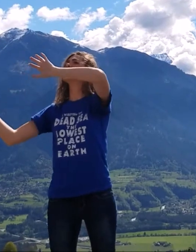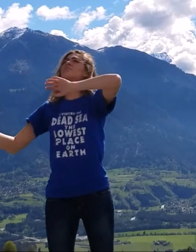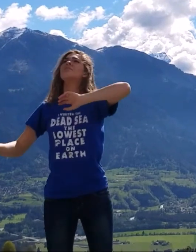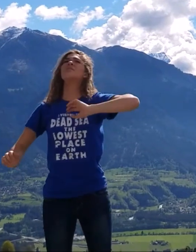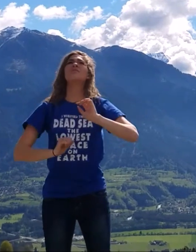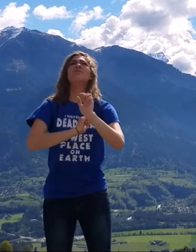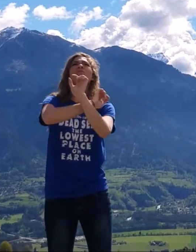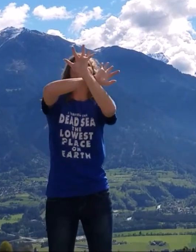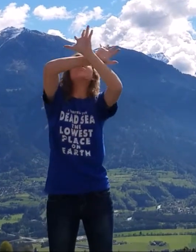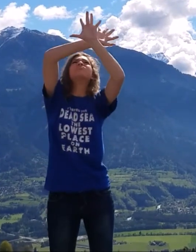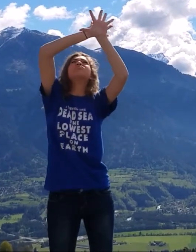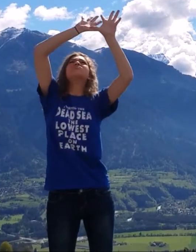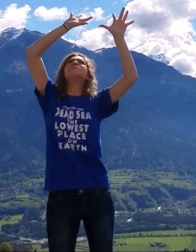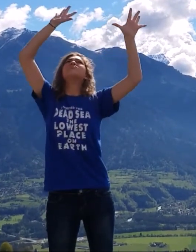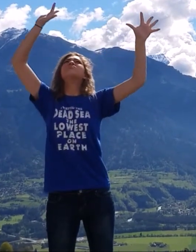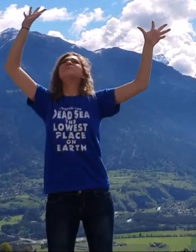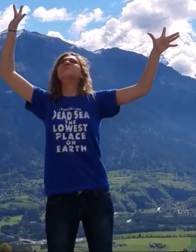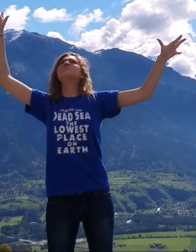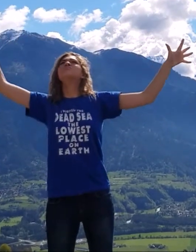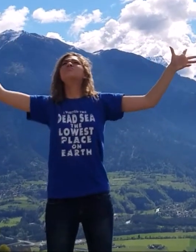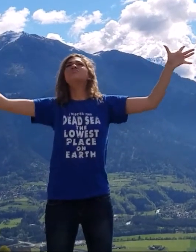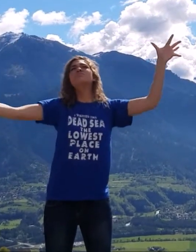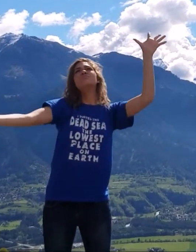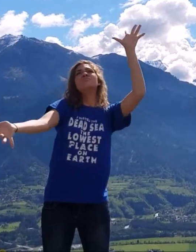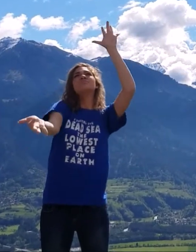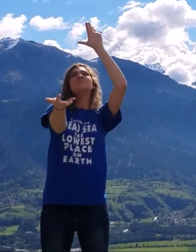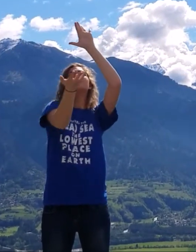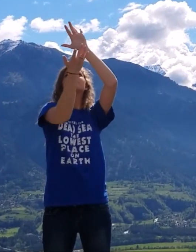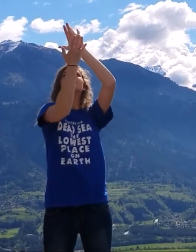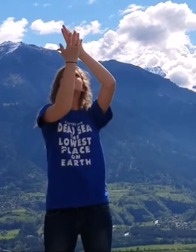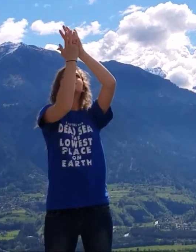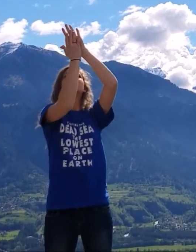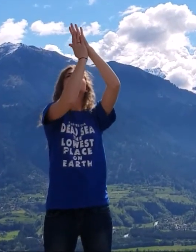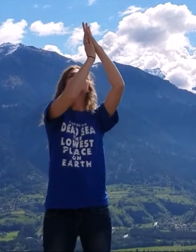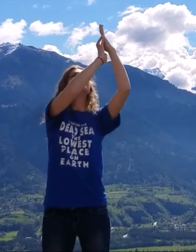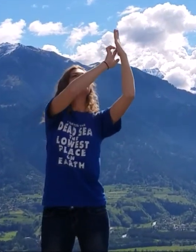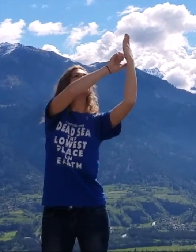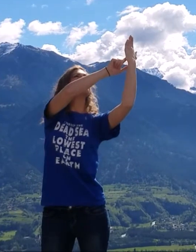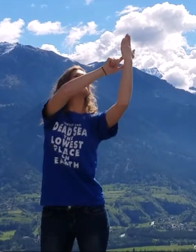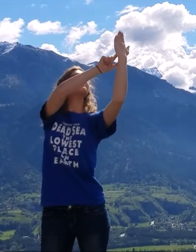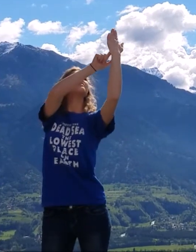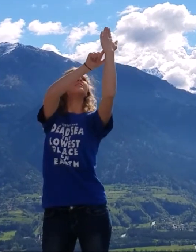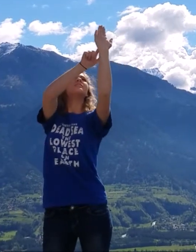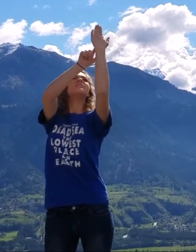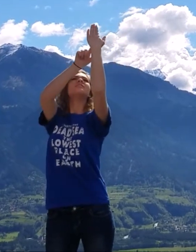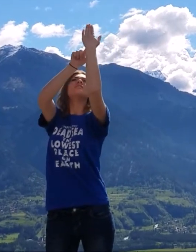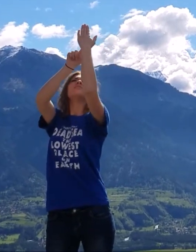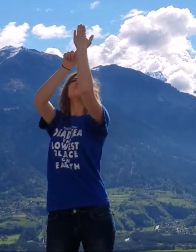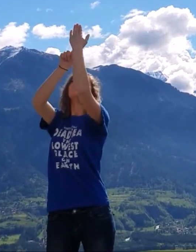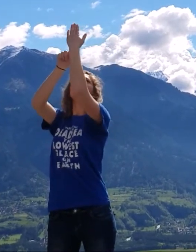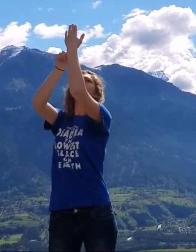Join with all nature in manifold